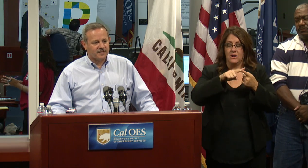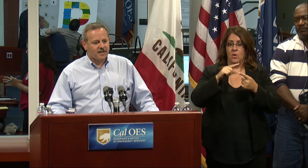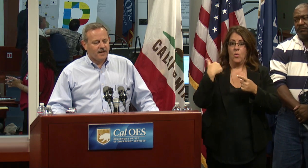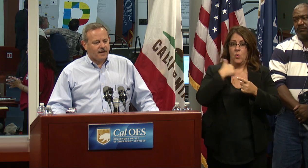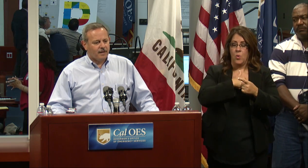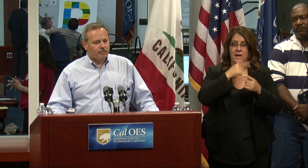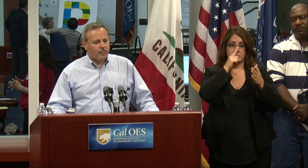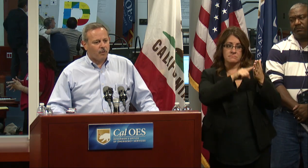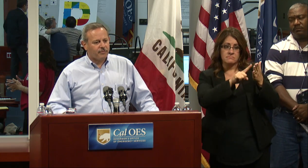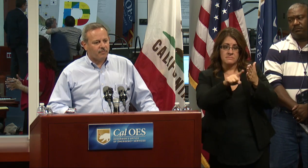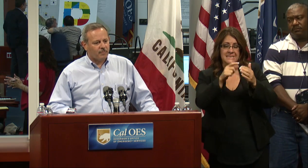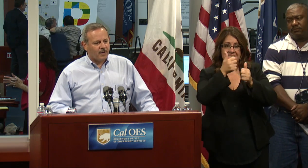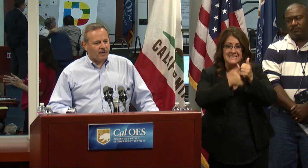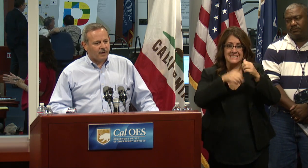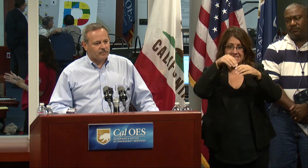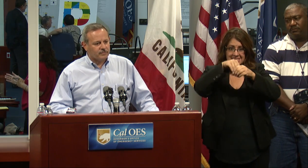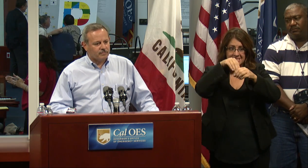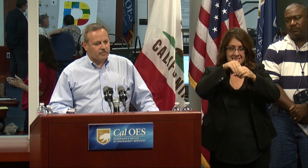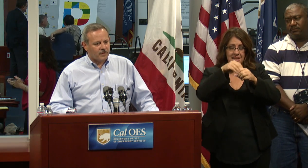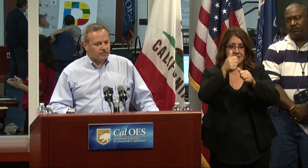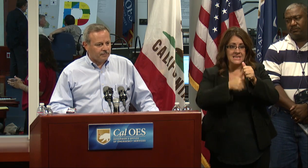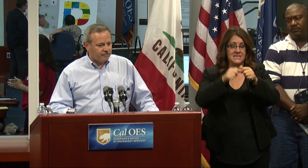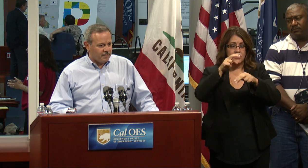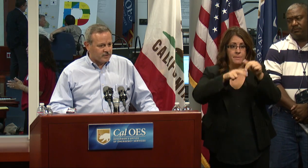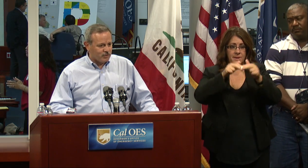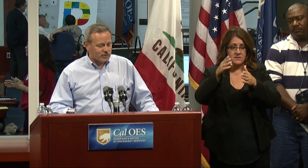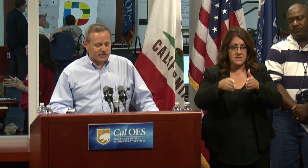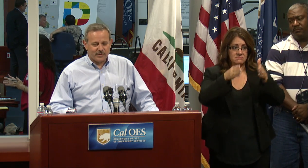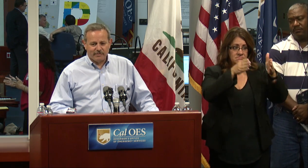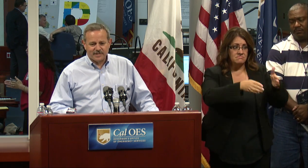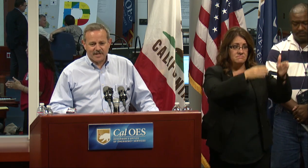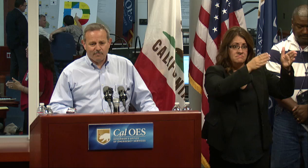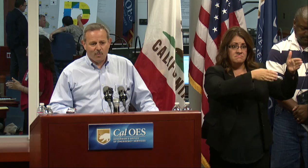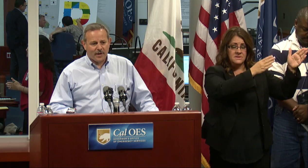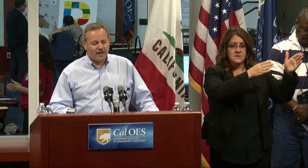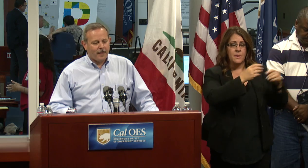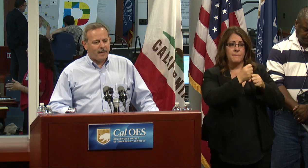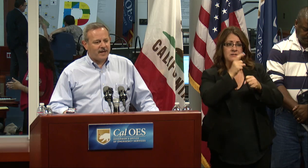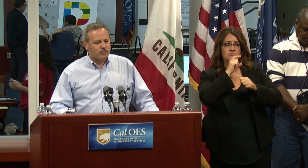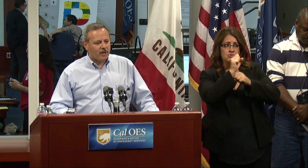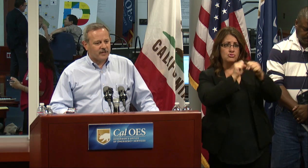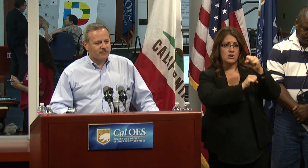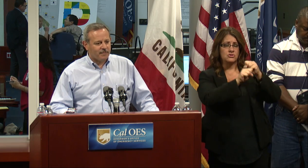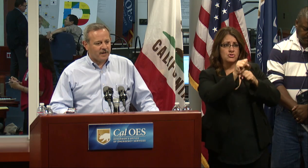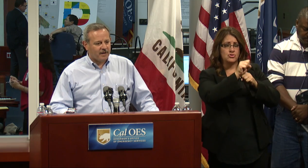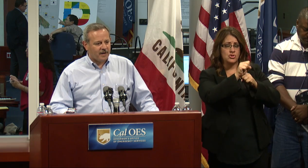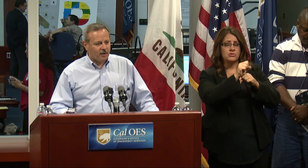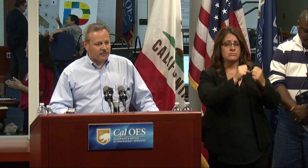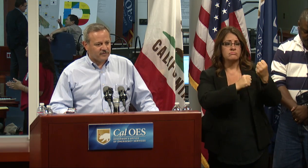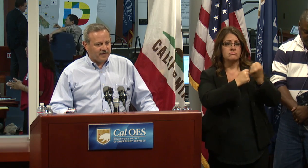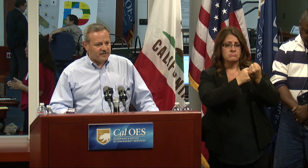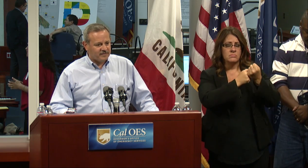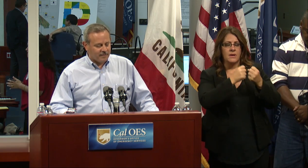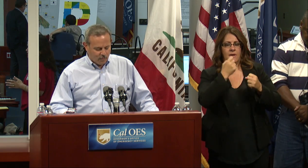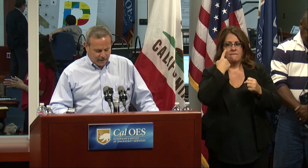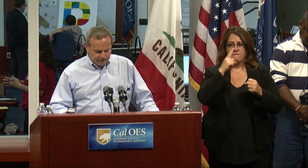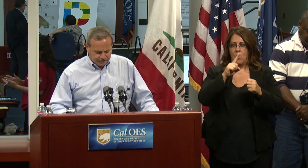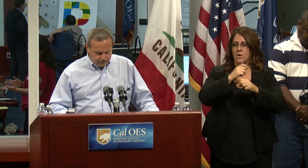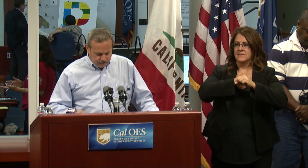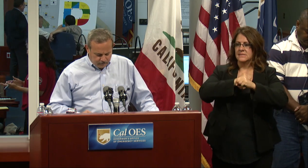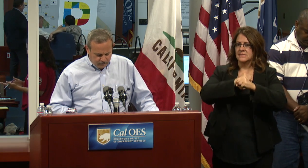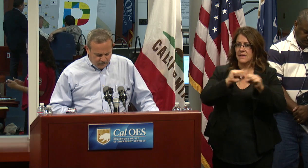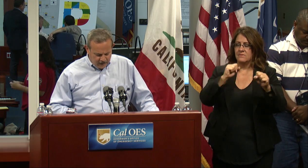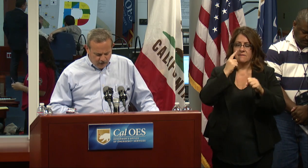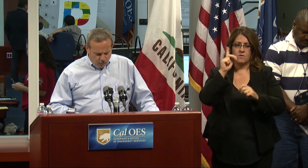buildings, both from a structural engineering standpoint, as well as from a health and safety standpoint.